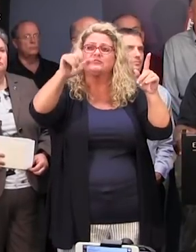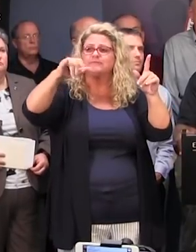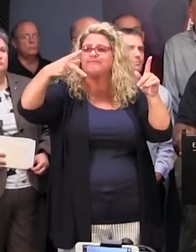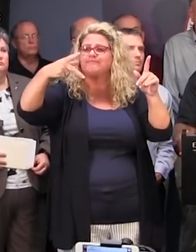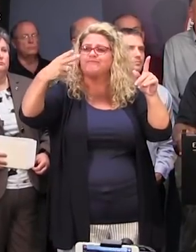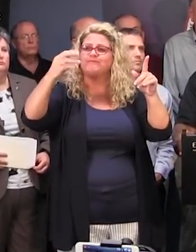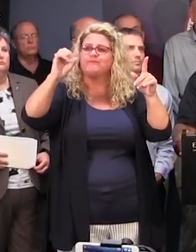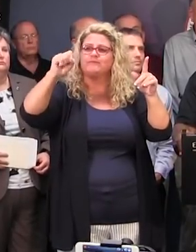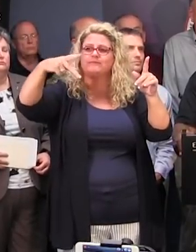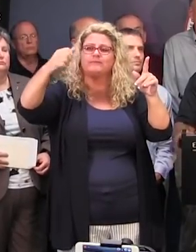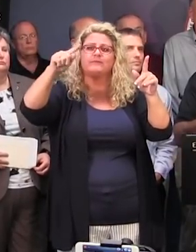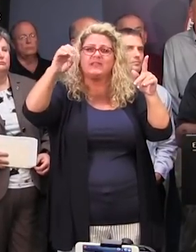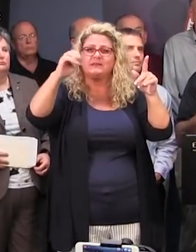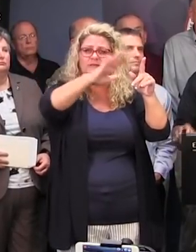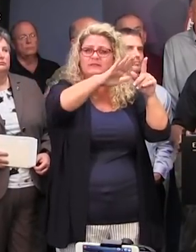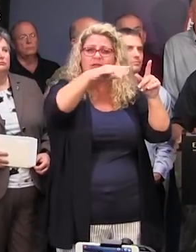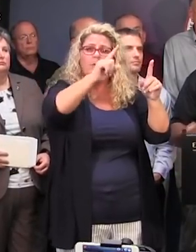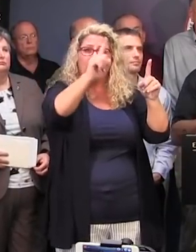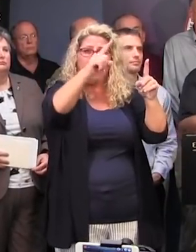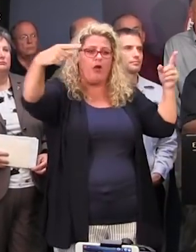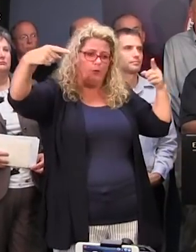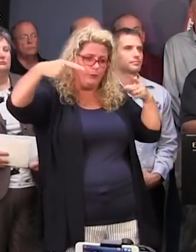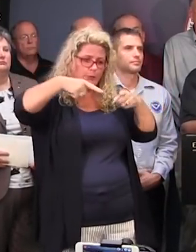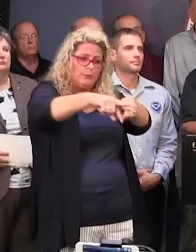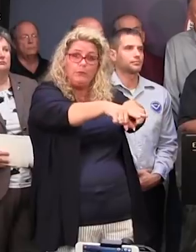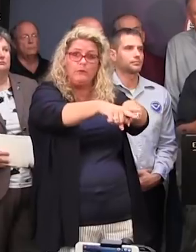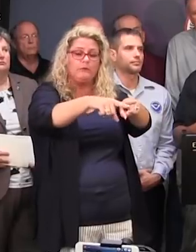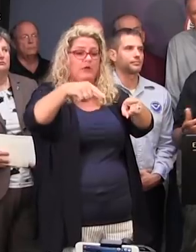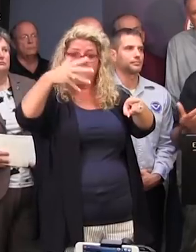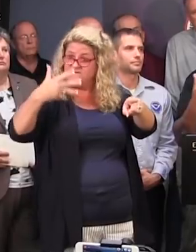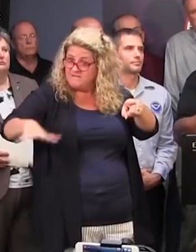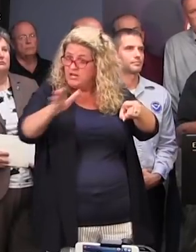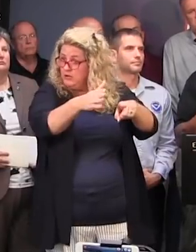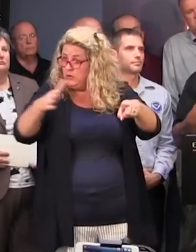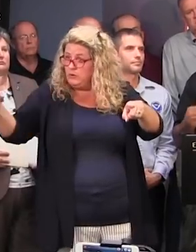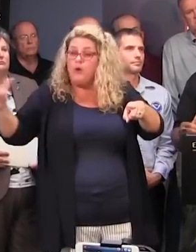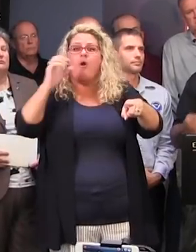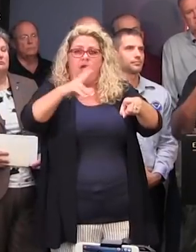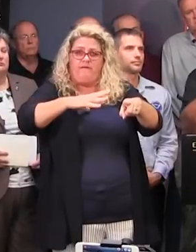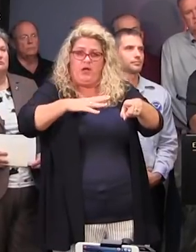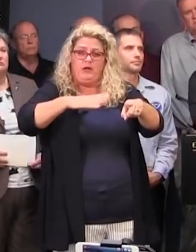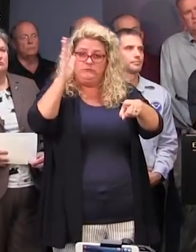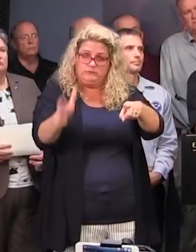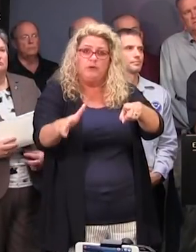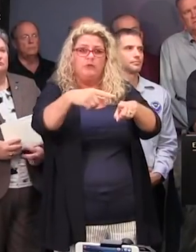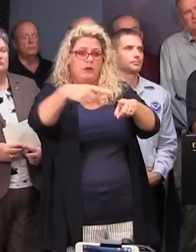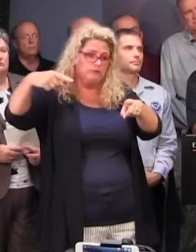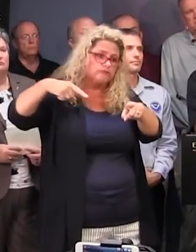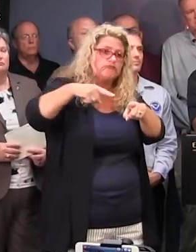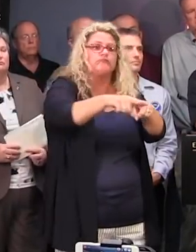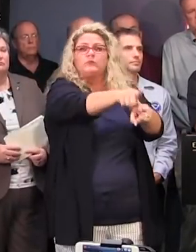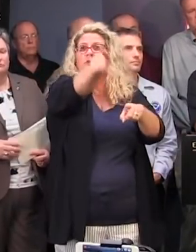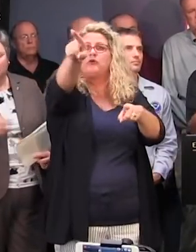interchange. Once we've cleared that, vehicles can enter at that interchange and travel east